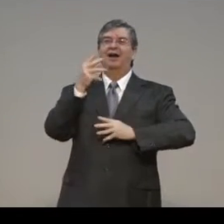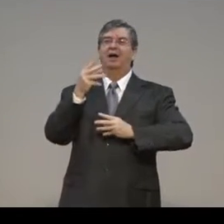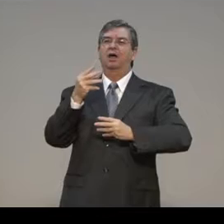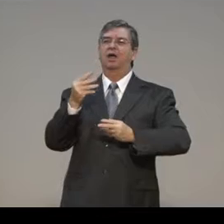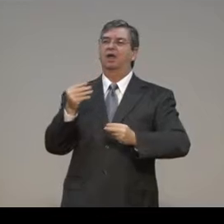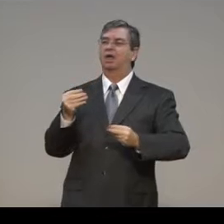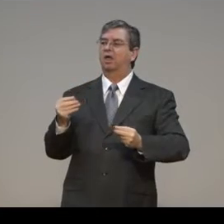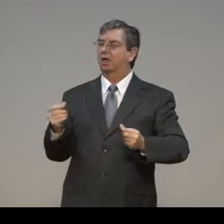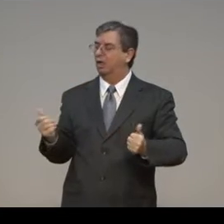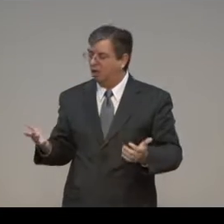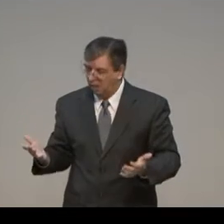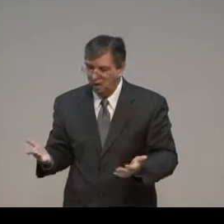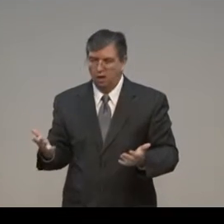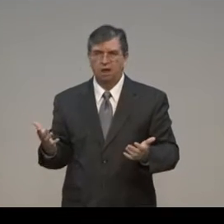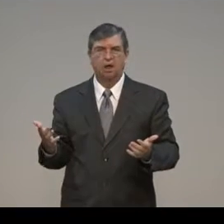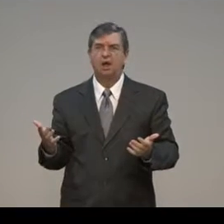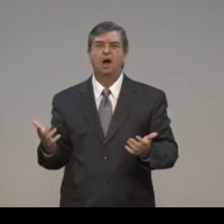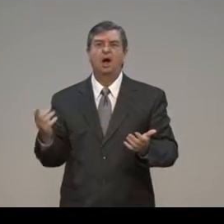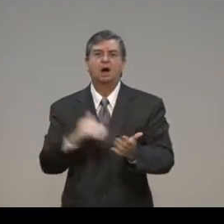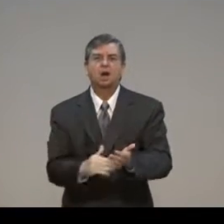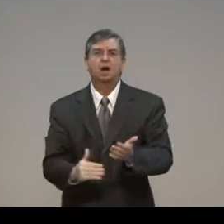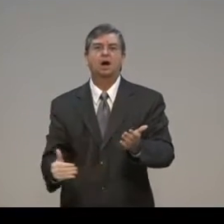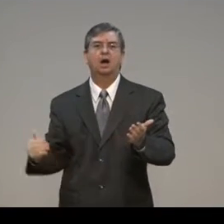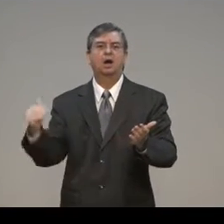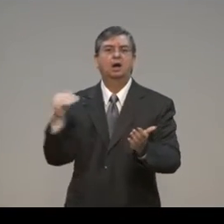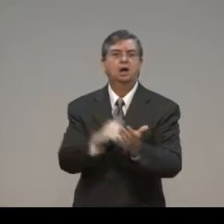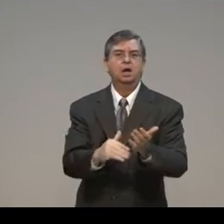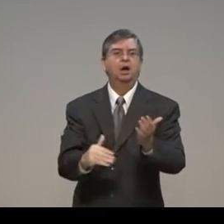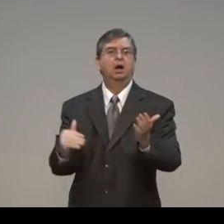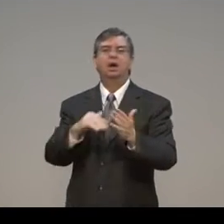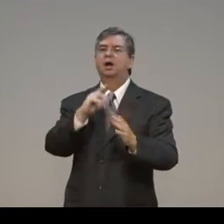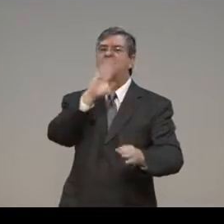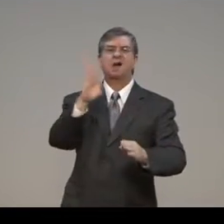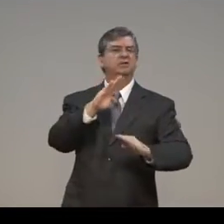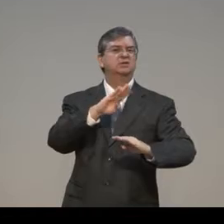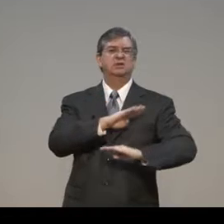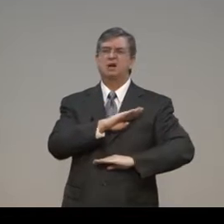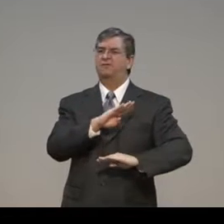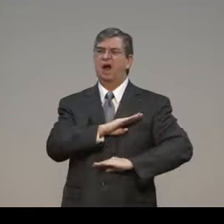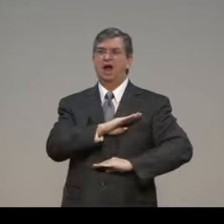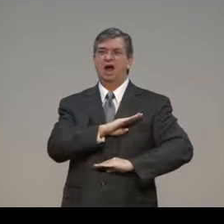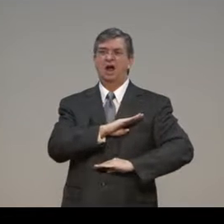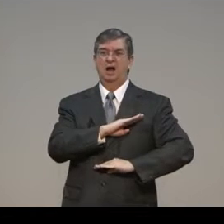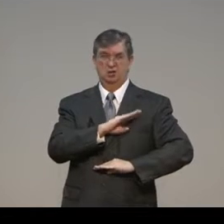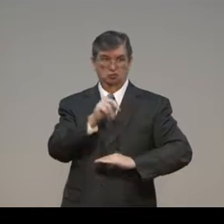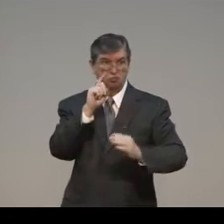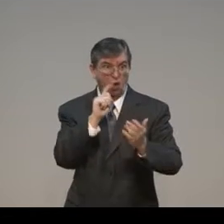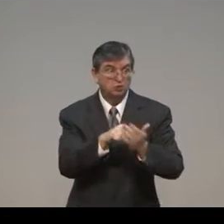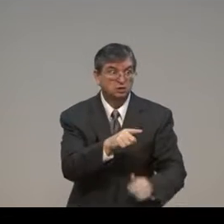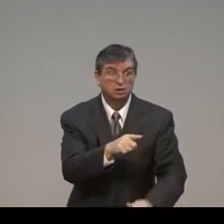satisfying? It's not. It goes away. Got to find out. And they're